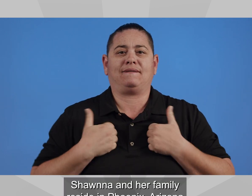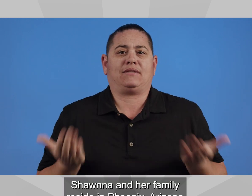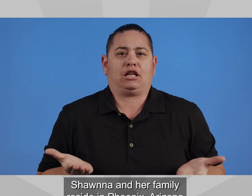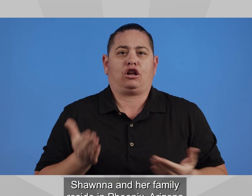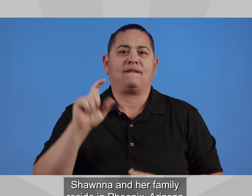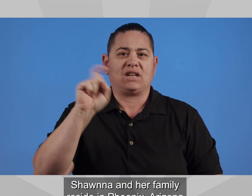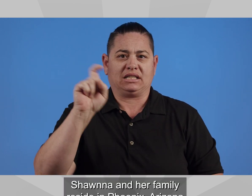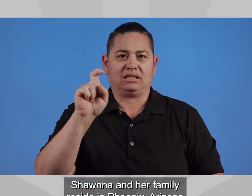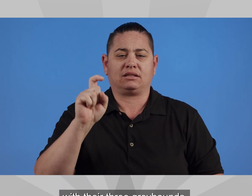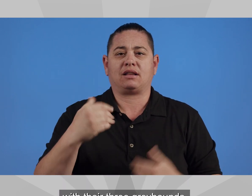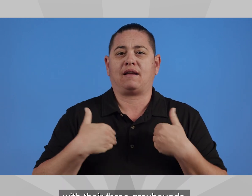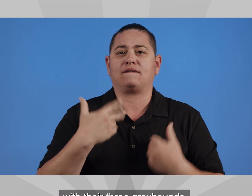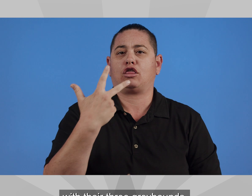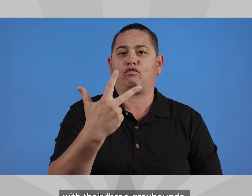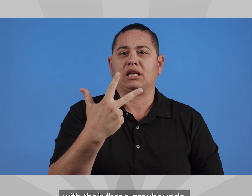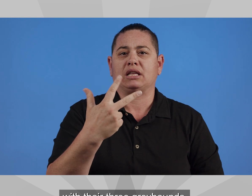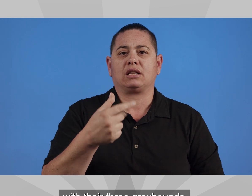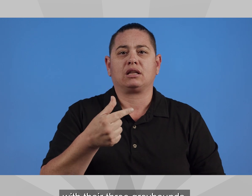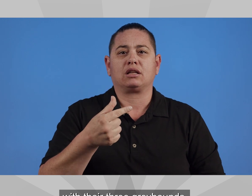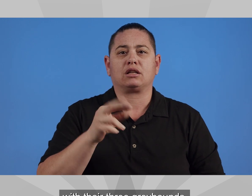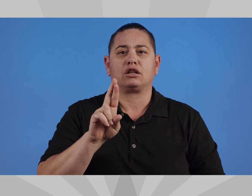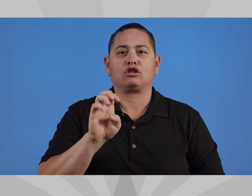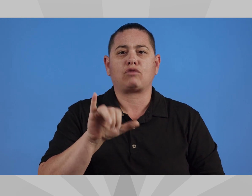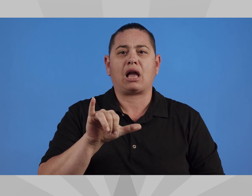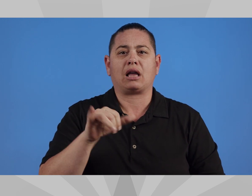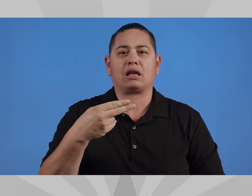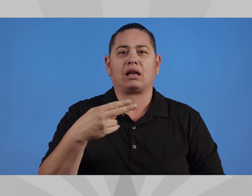Phoenix, Arizona, with their three greyhounds.